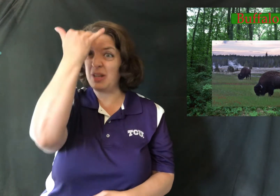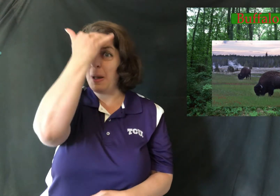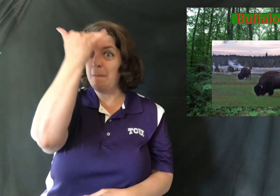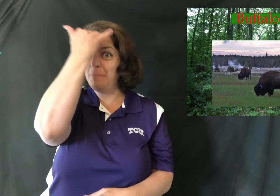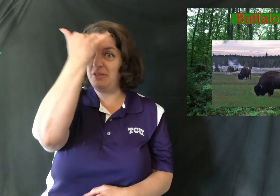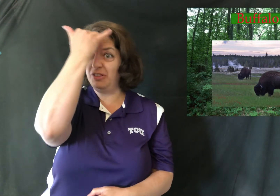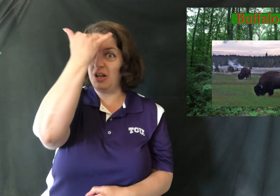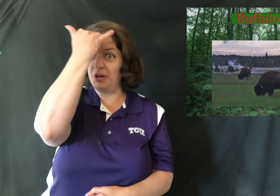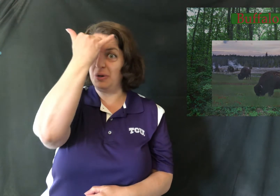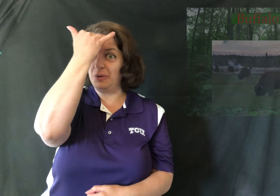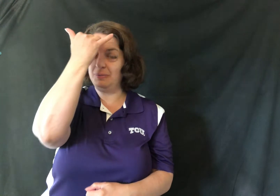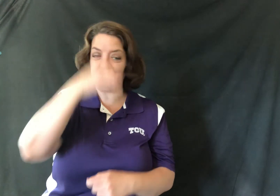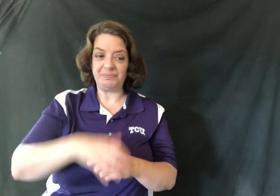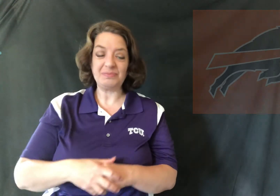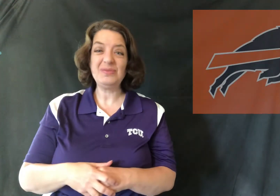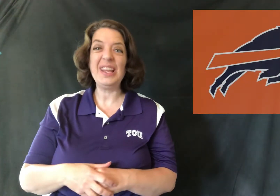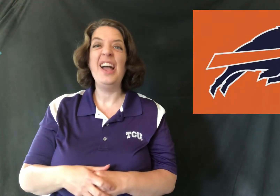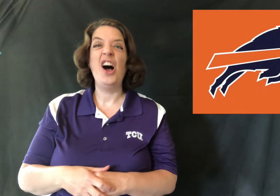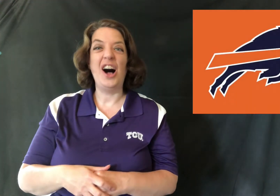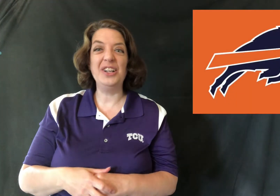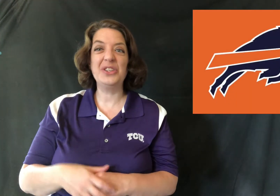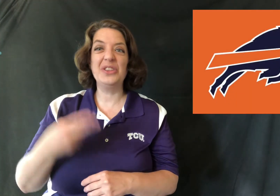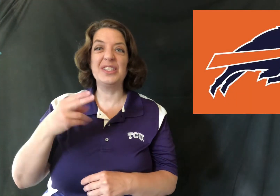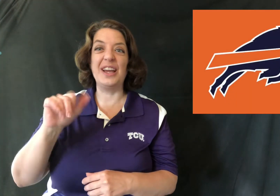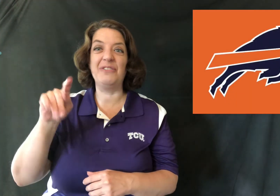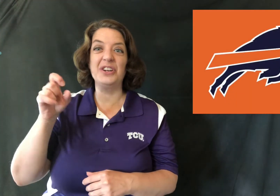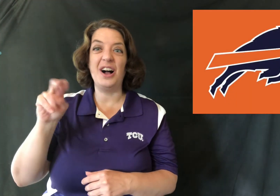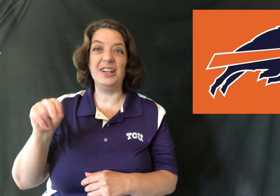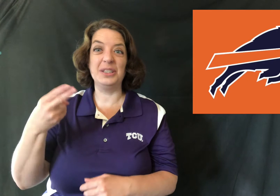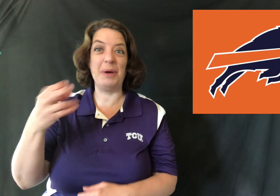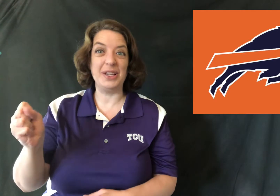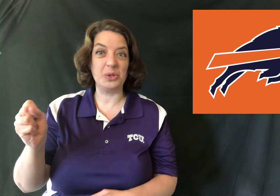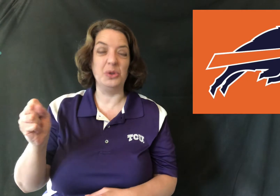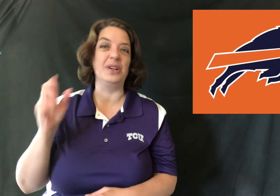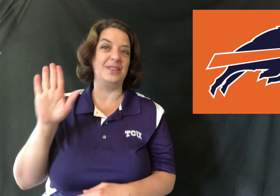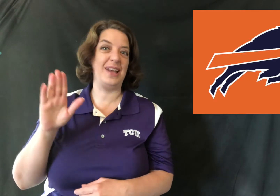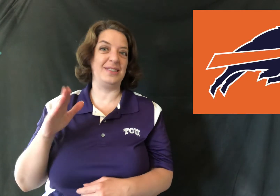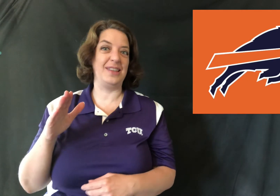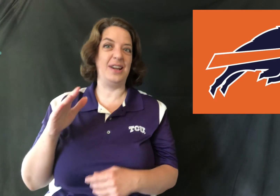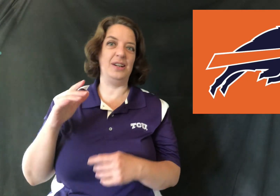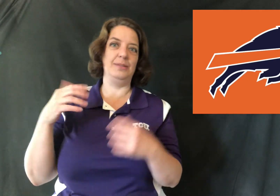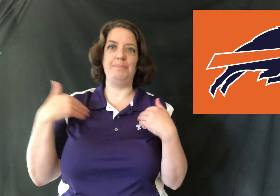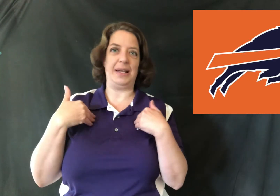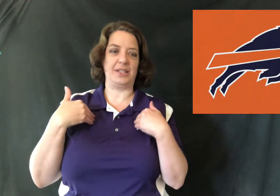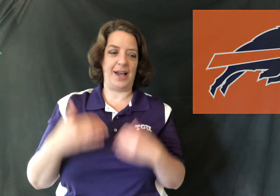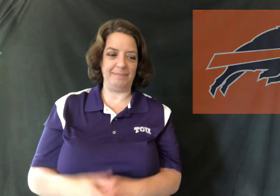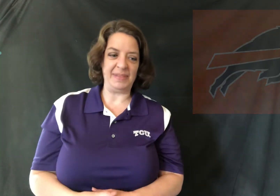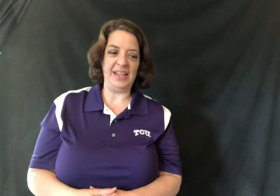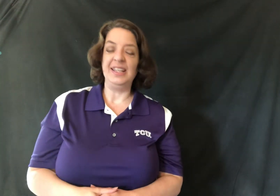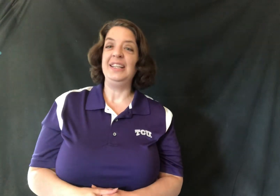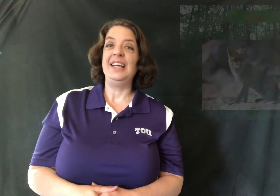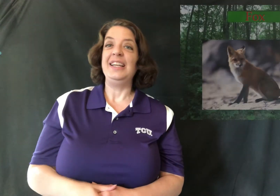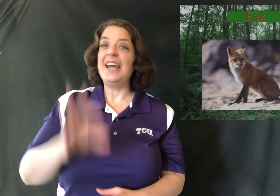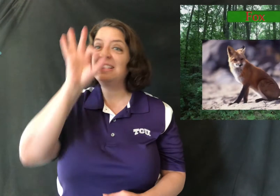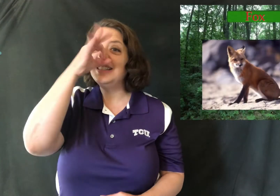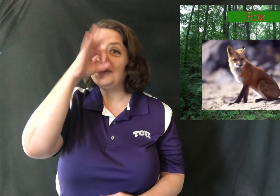buffalo also the sign for a haltem high school because that's their mascot next is a